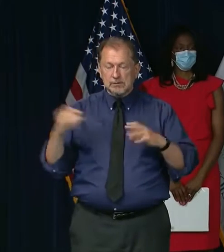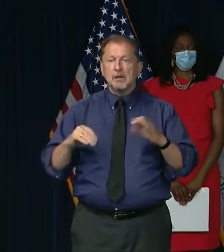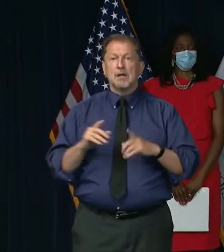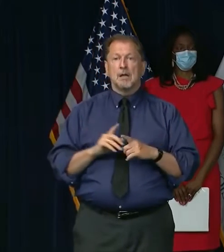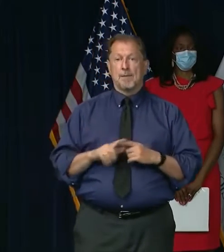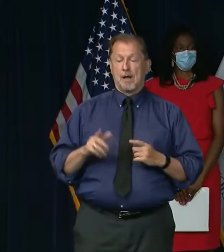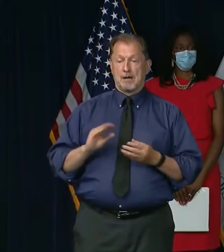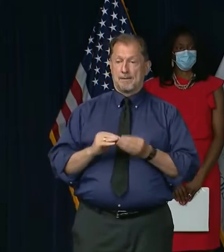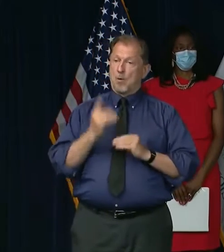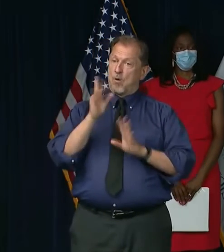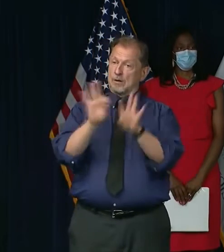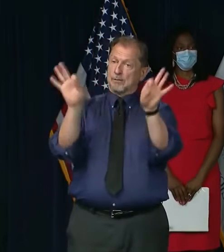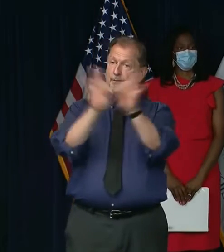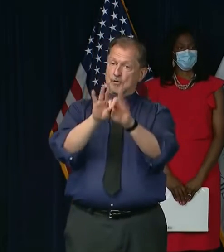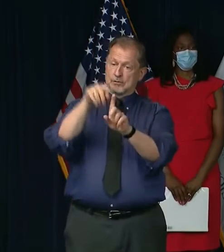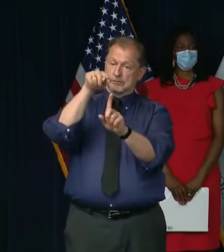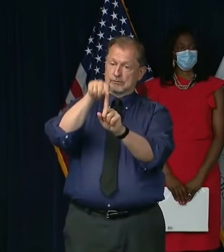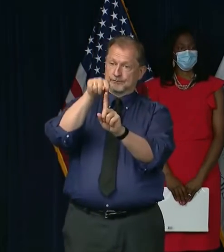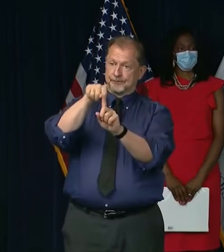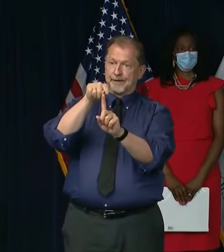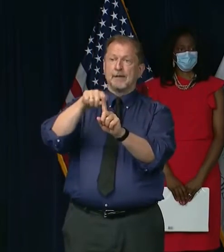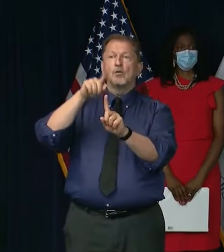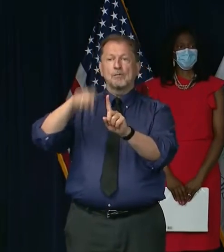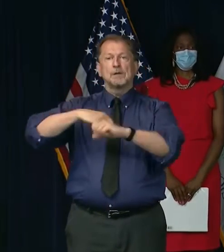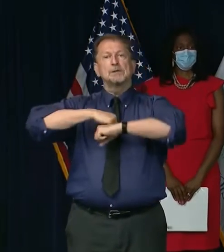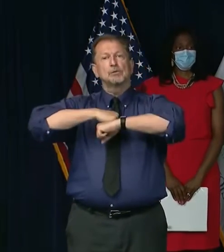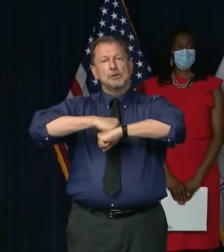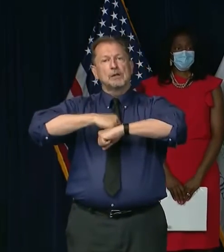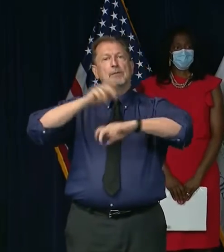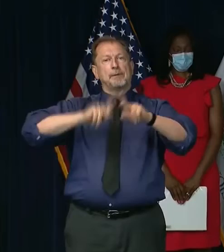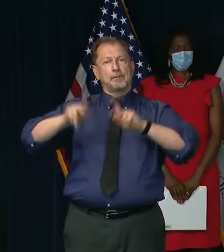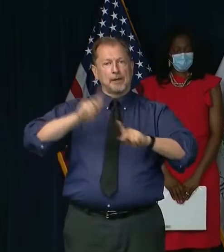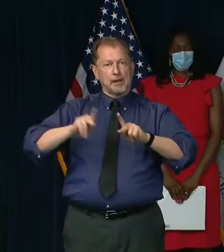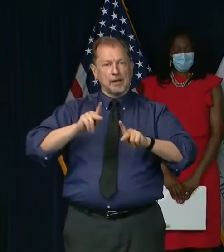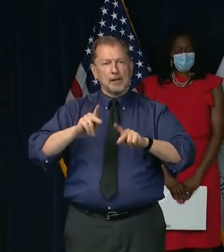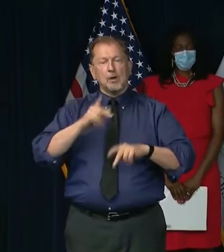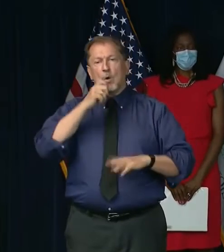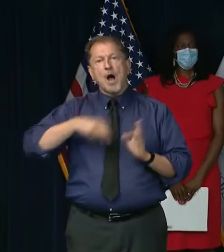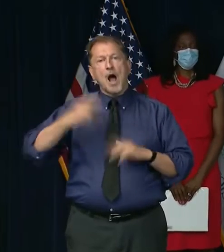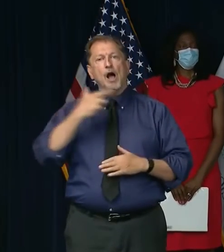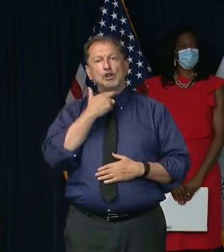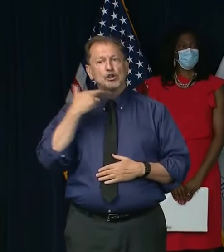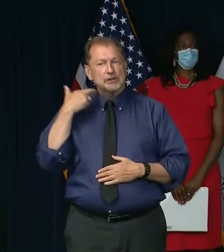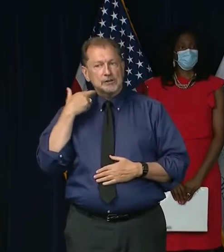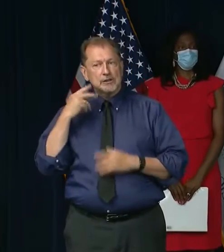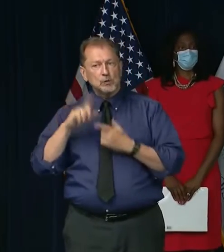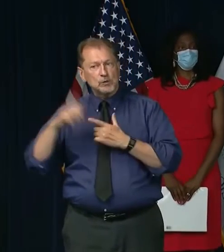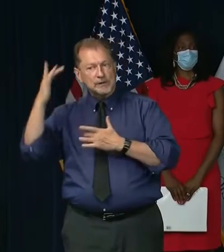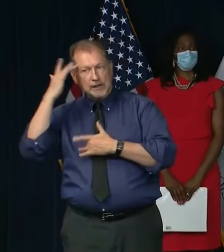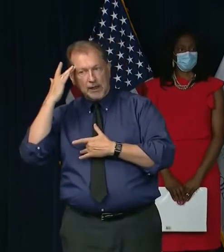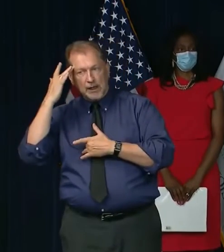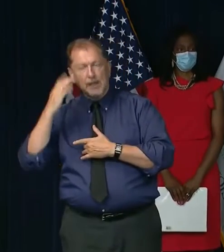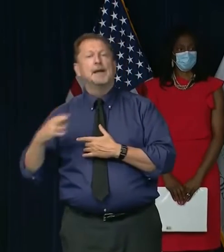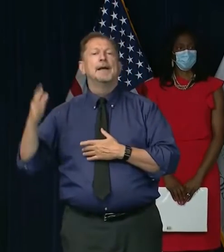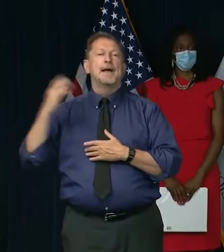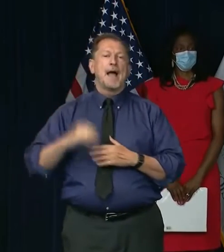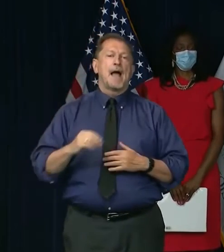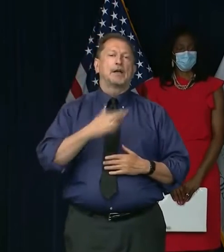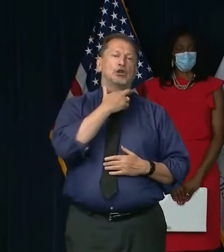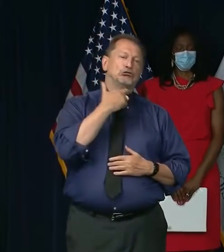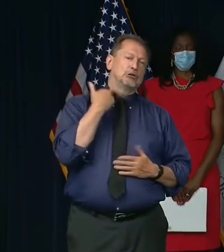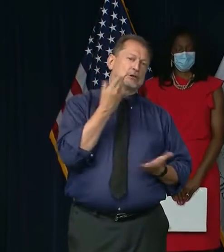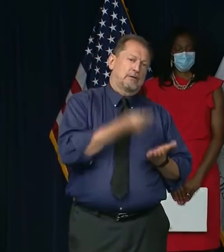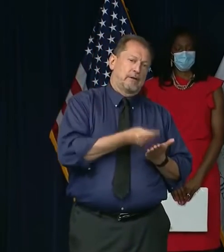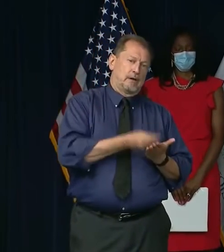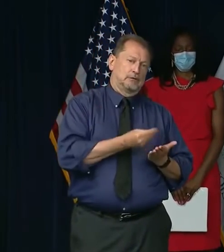say that my number one focus here is we've got to protect the people who are most vulnerable to this virus and most vulnerable to the financial impact of this